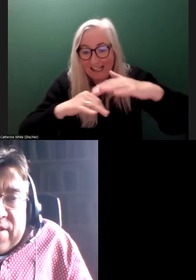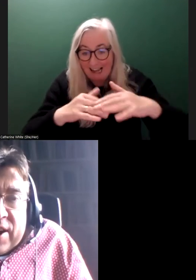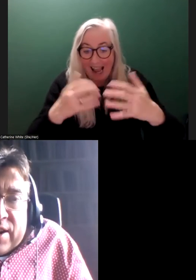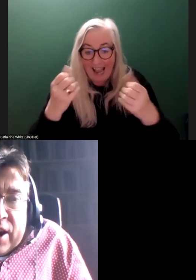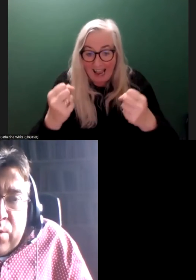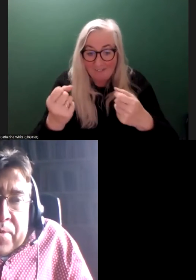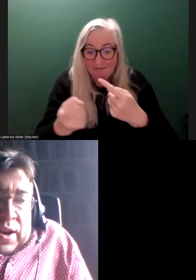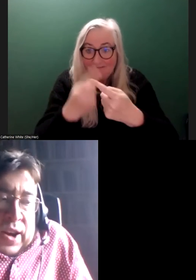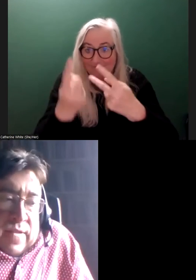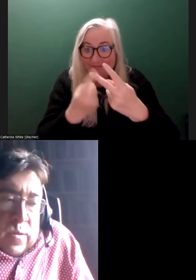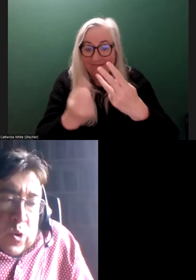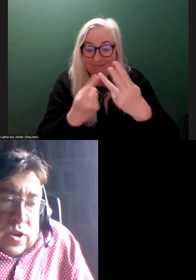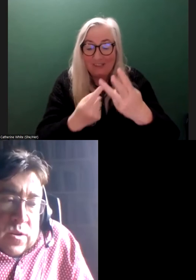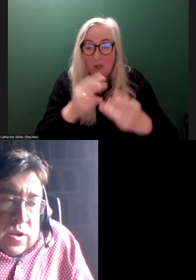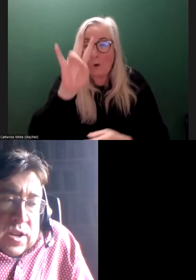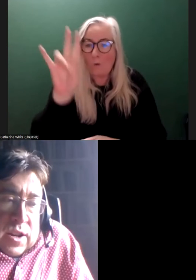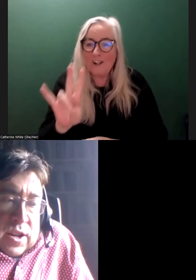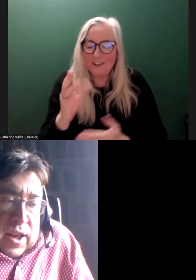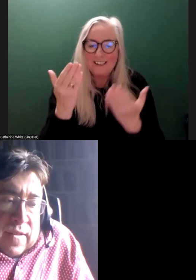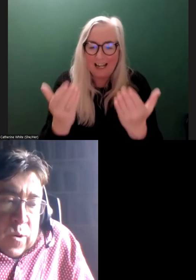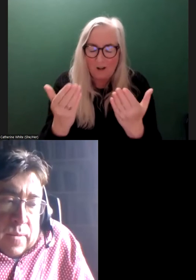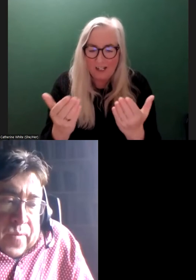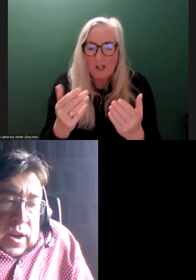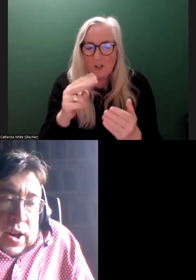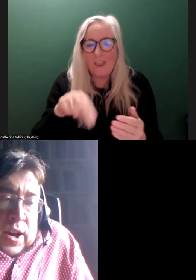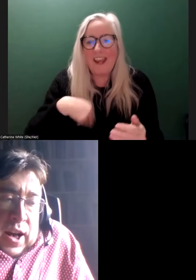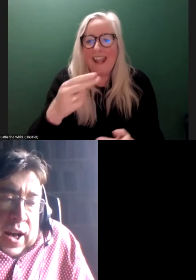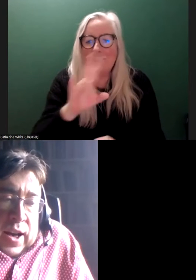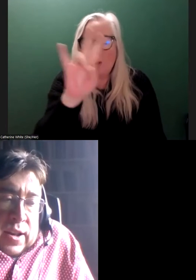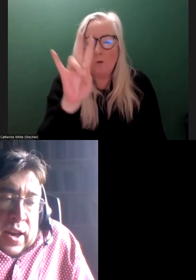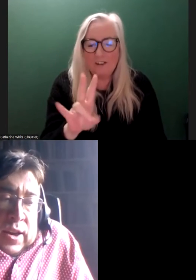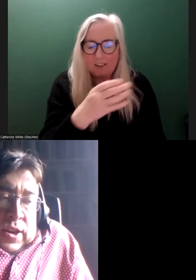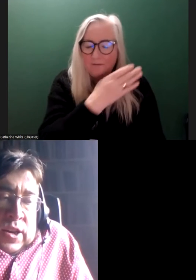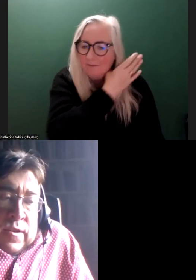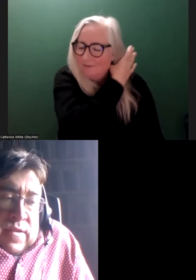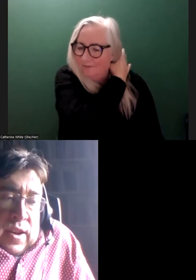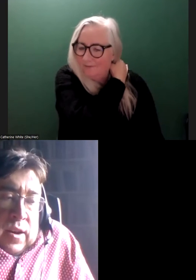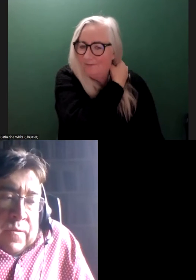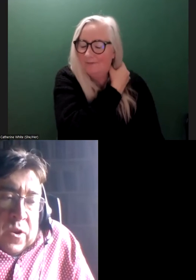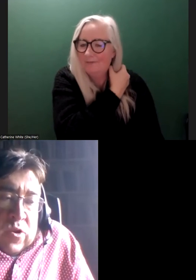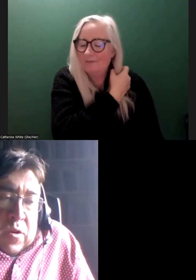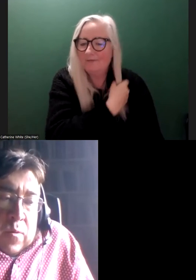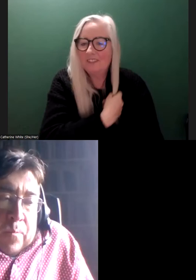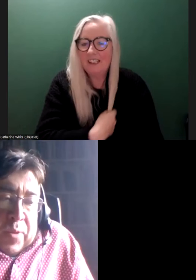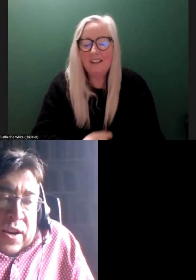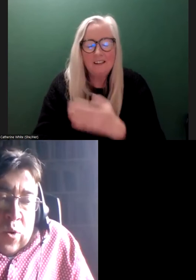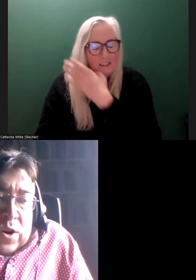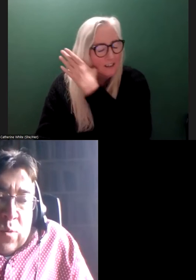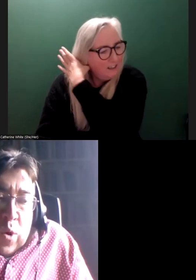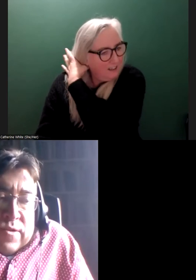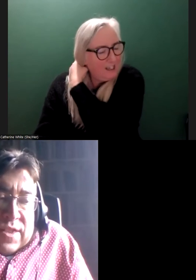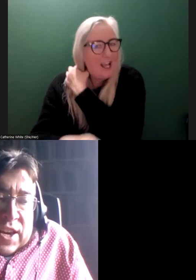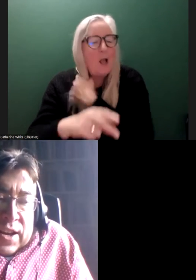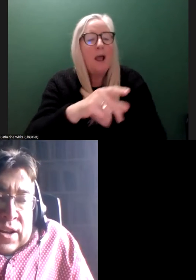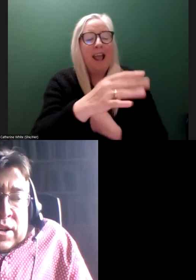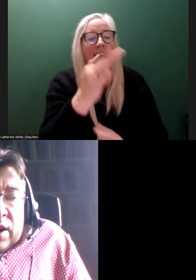questions in now. So I'm going to go to the next one. And it's, if you could pick only